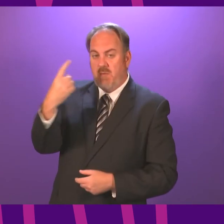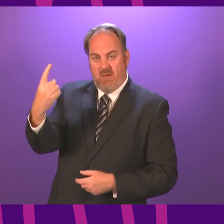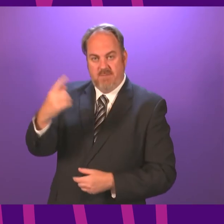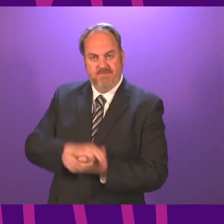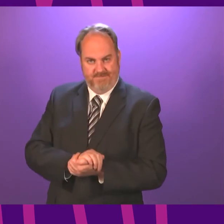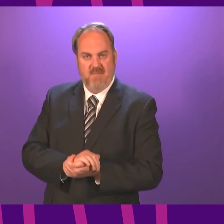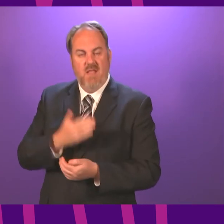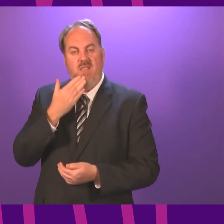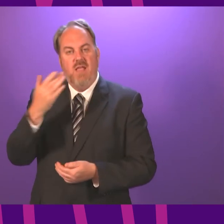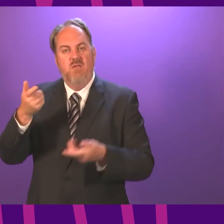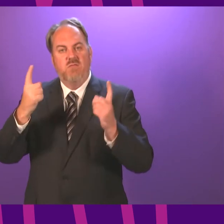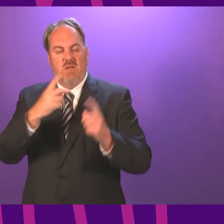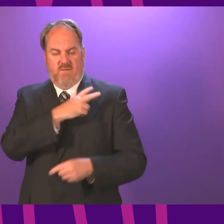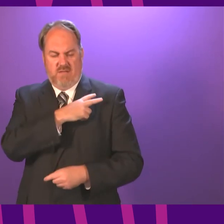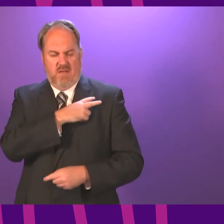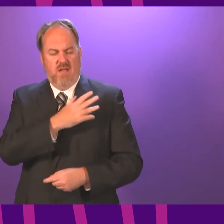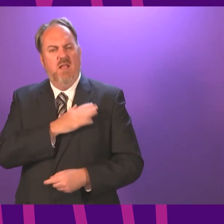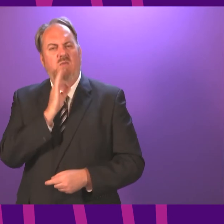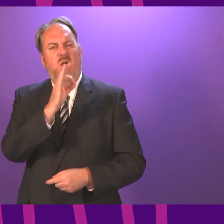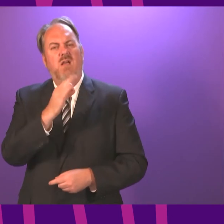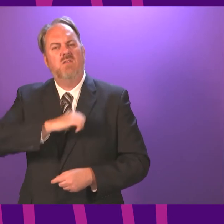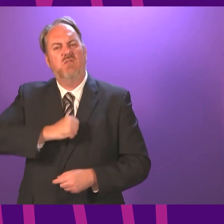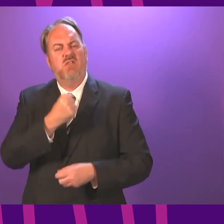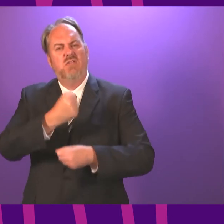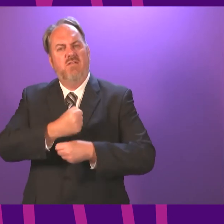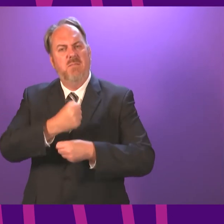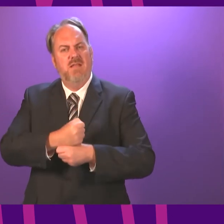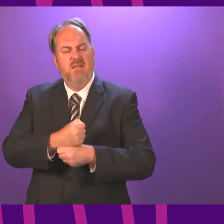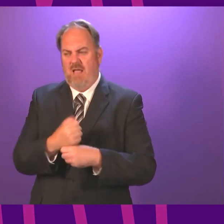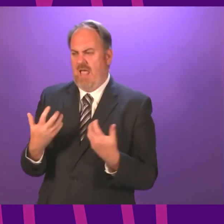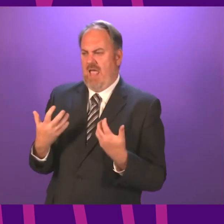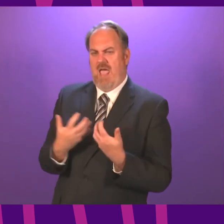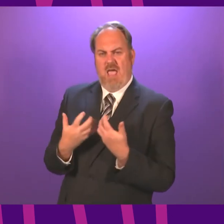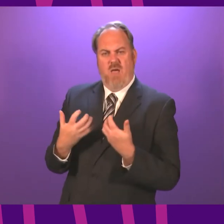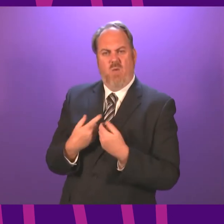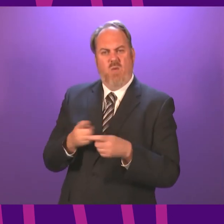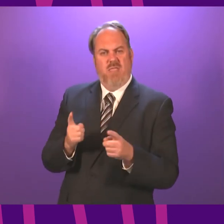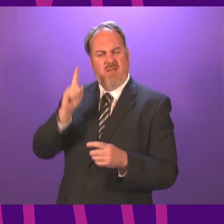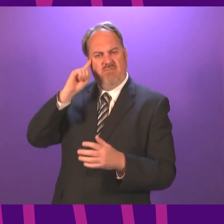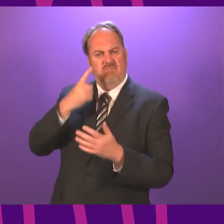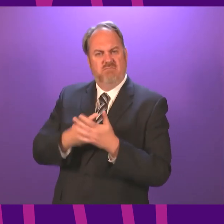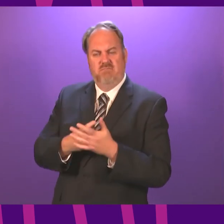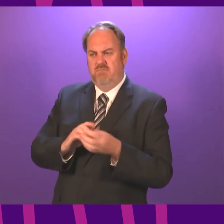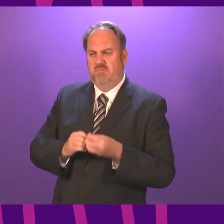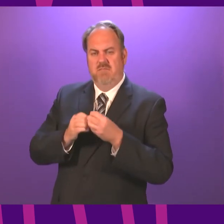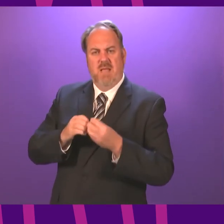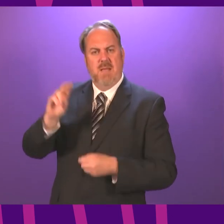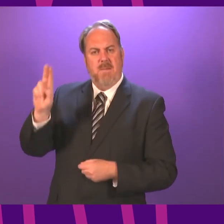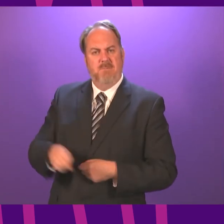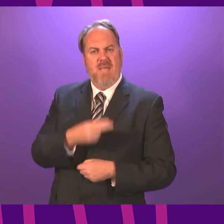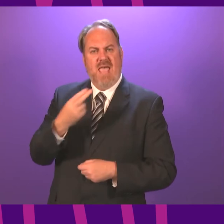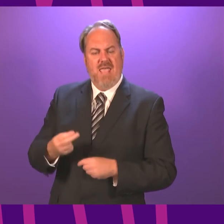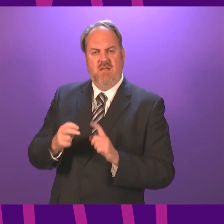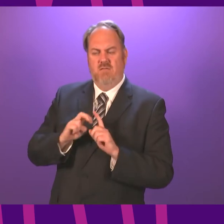you, Presiding Officer, to ask the Scottish Government on what basis it has introduced a ban on non-essential